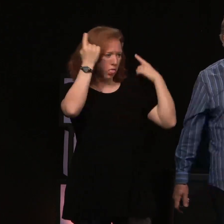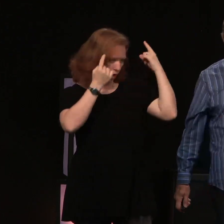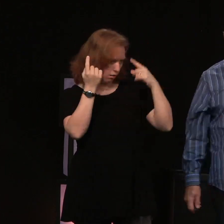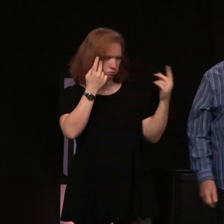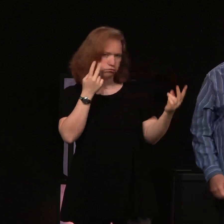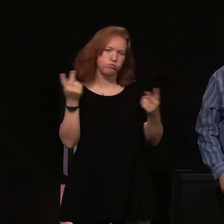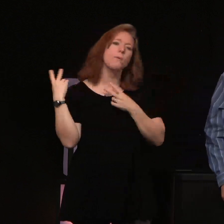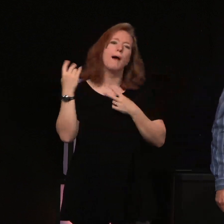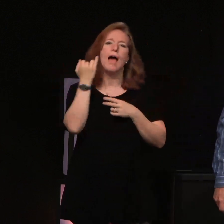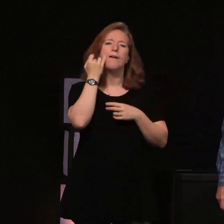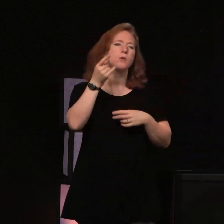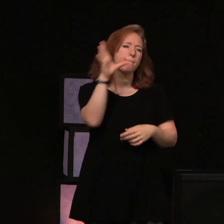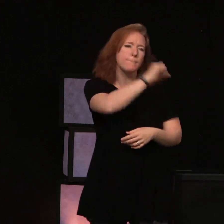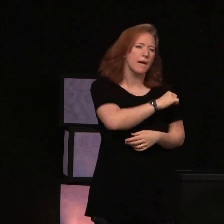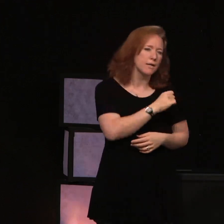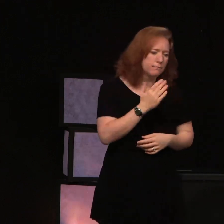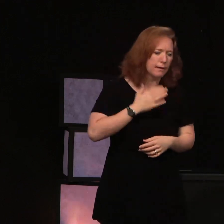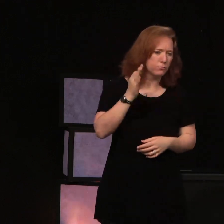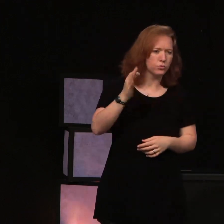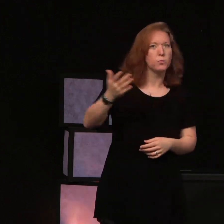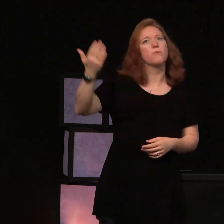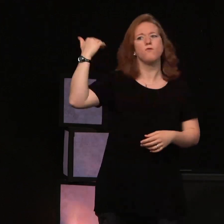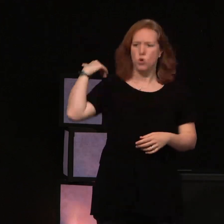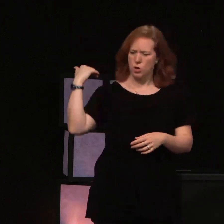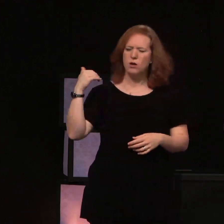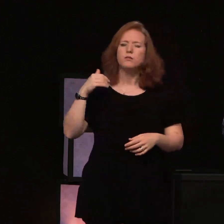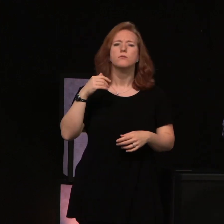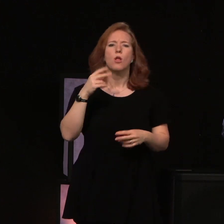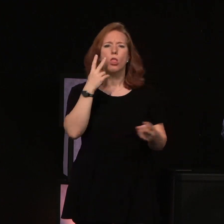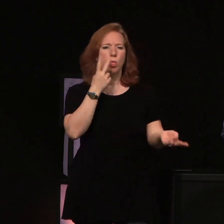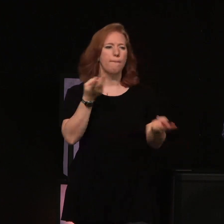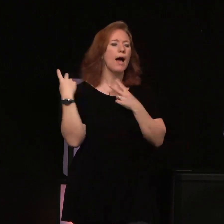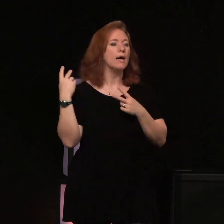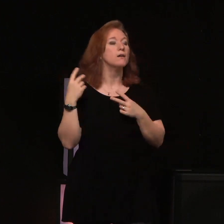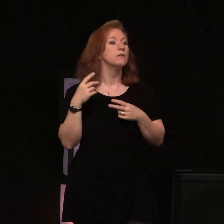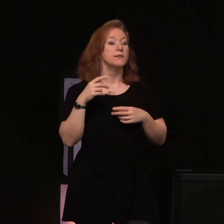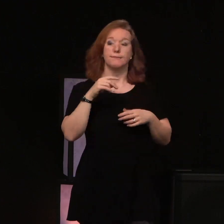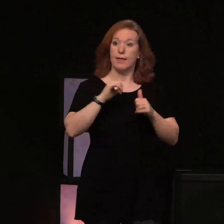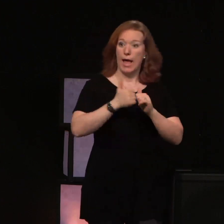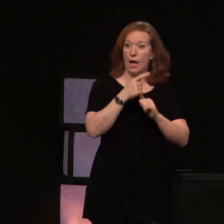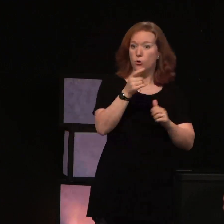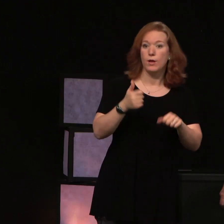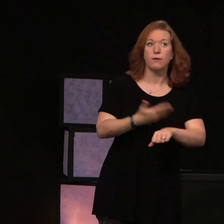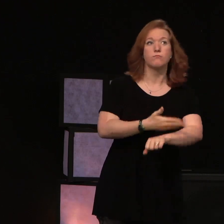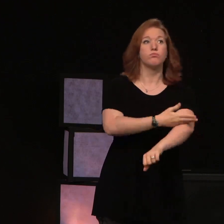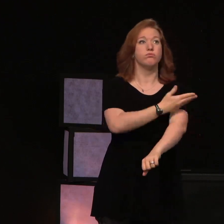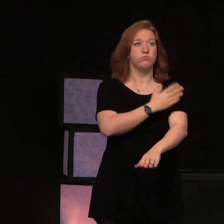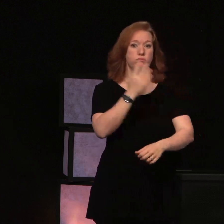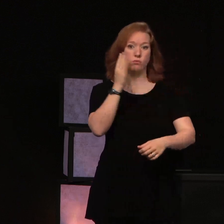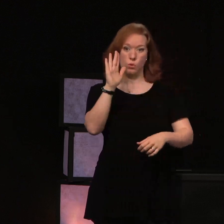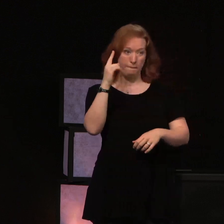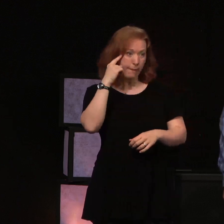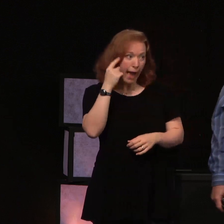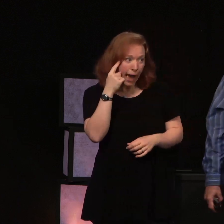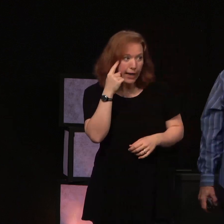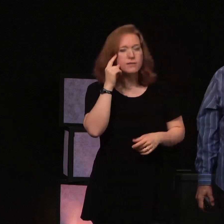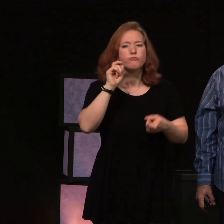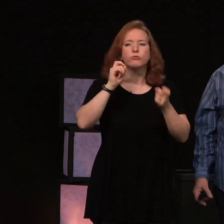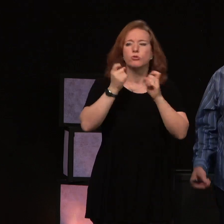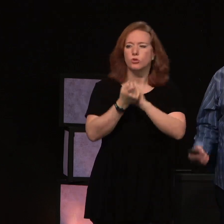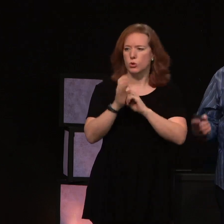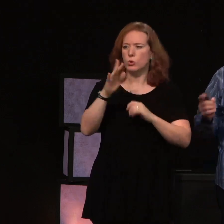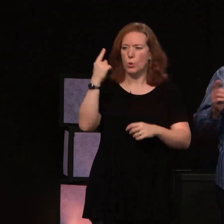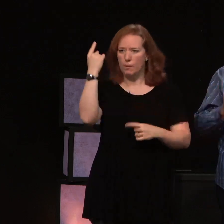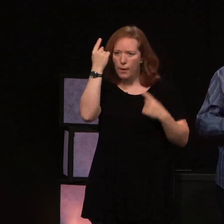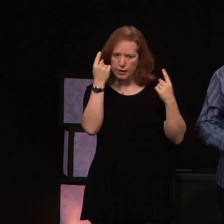some of those if you missed it. Some ways that you can help renew your mind. And then he said for